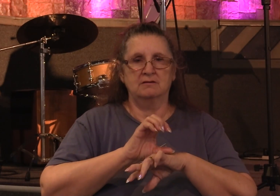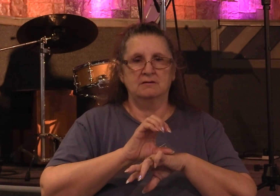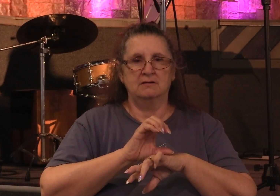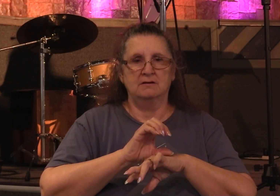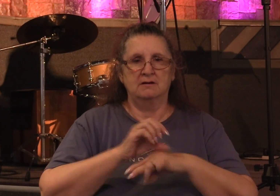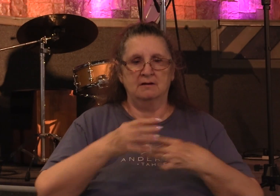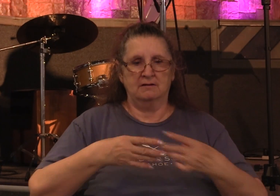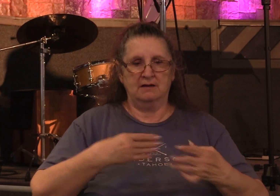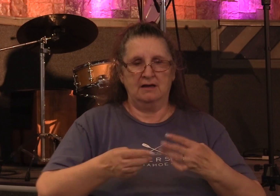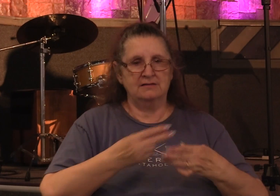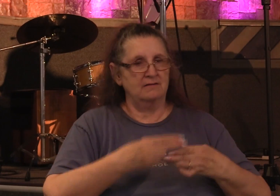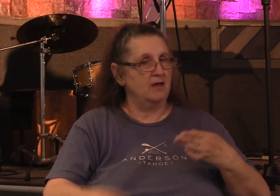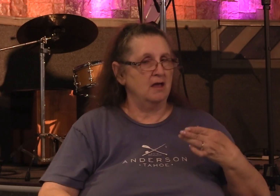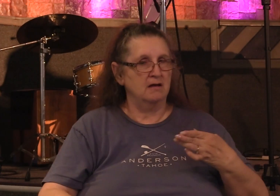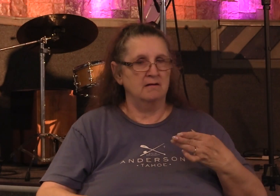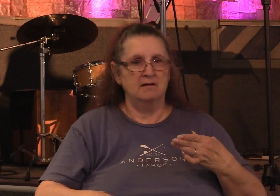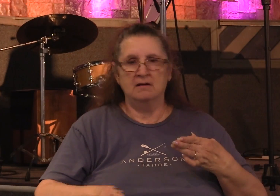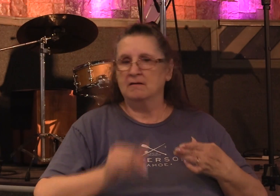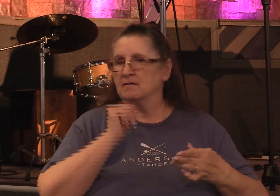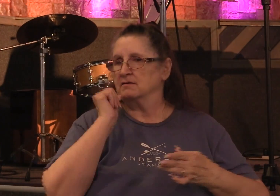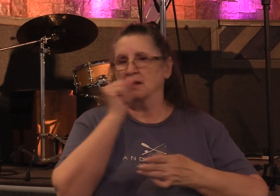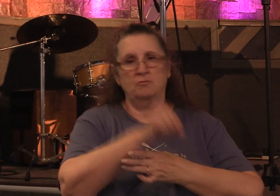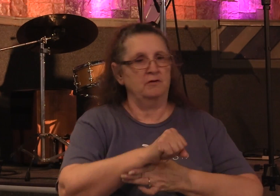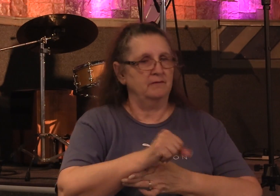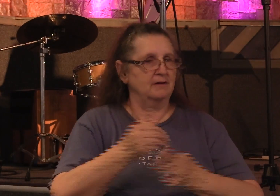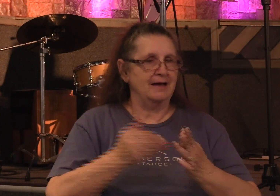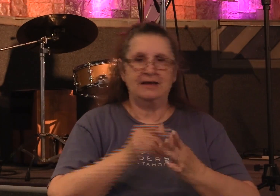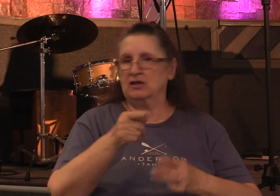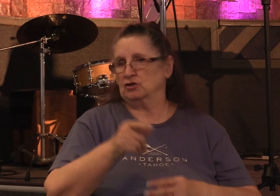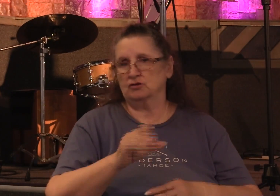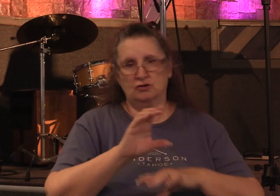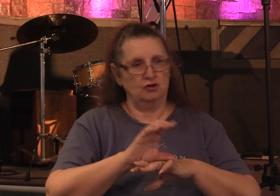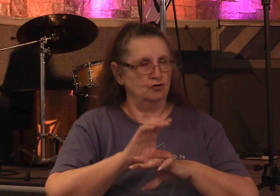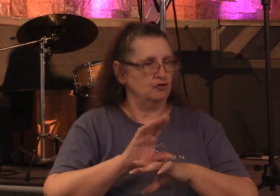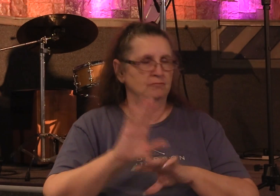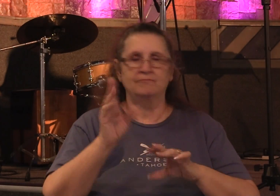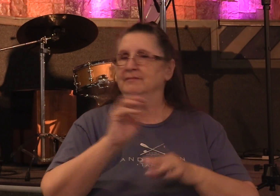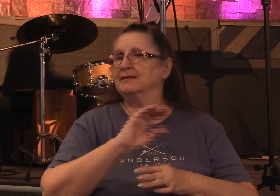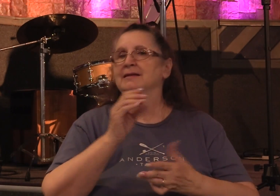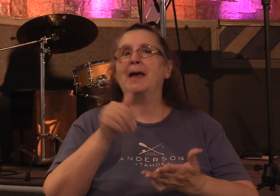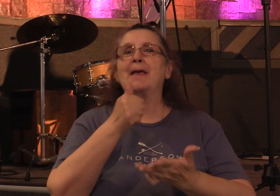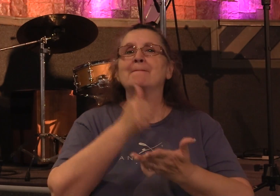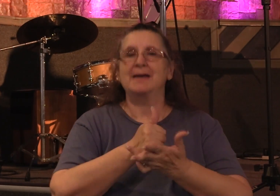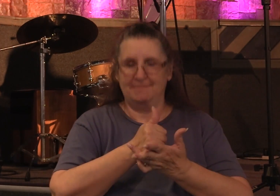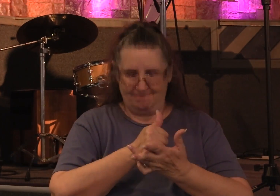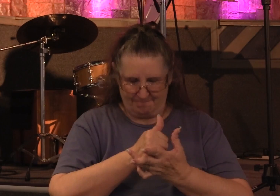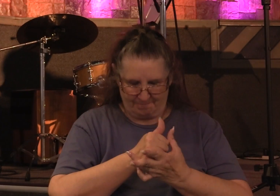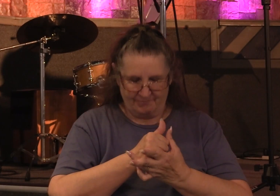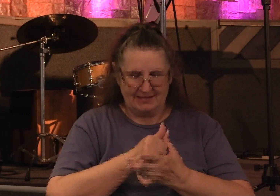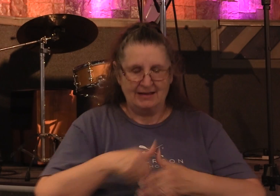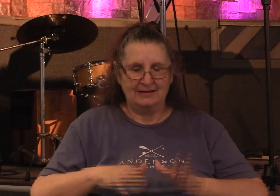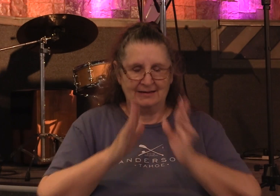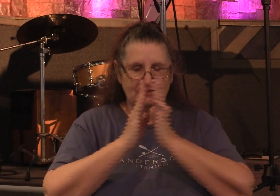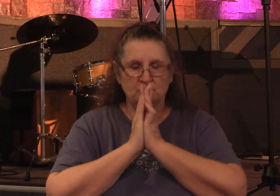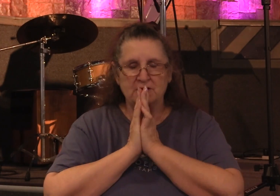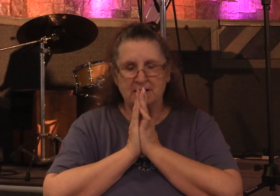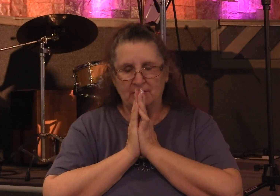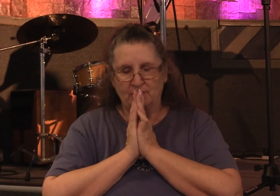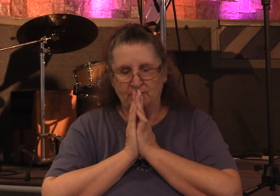of Hades shall not prevail against it amen let's pray and so father God we